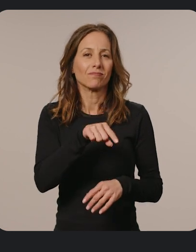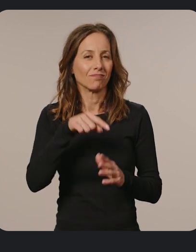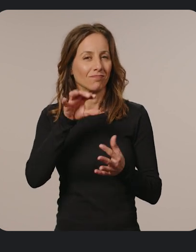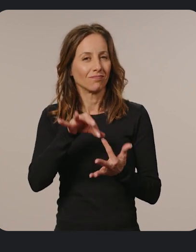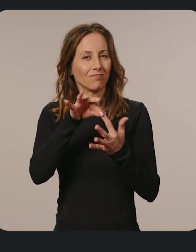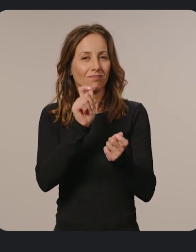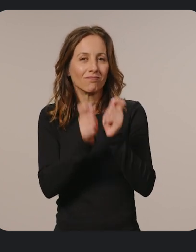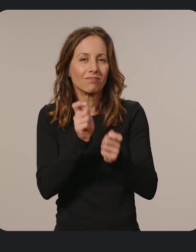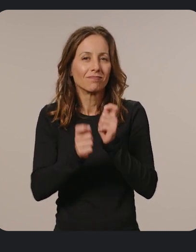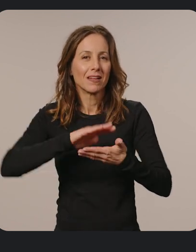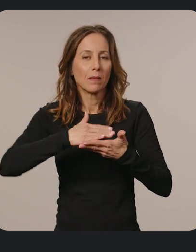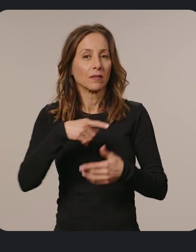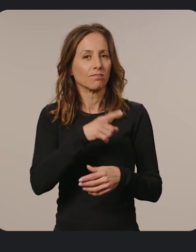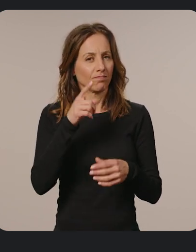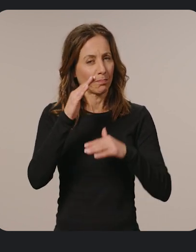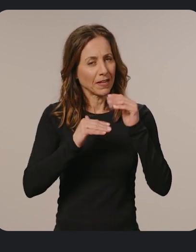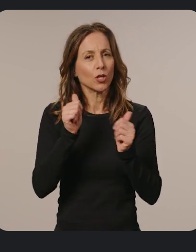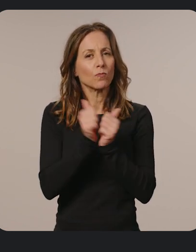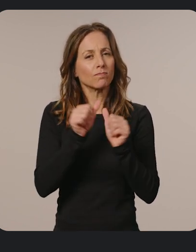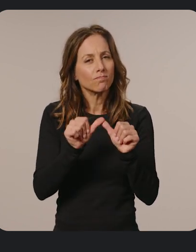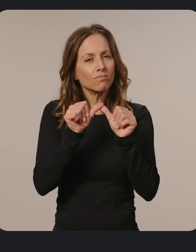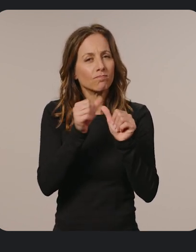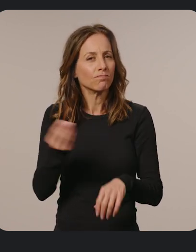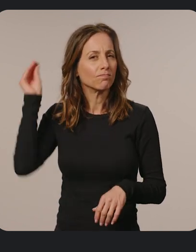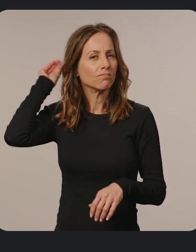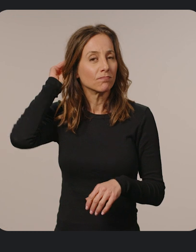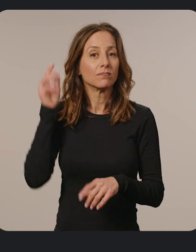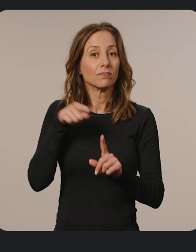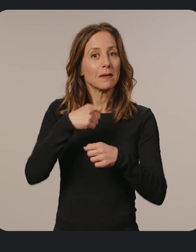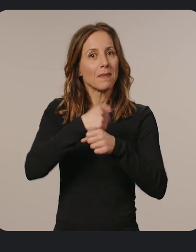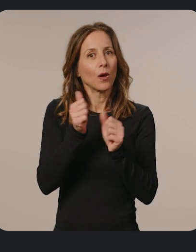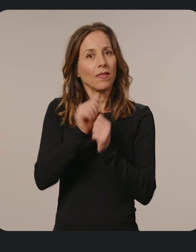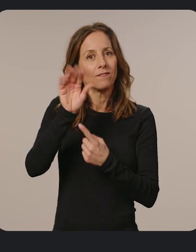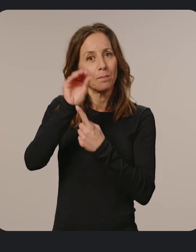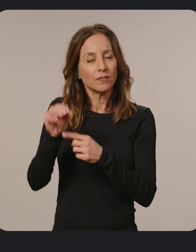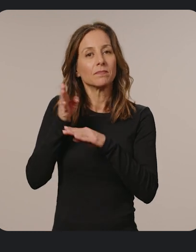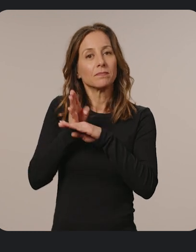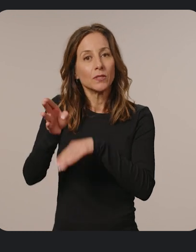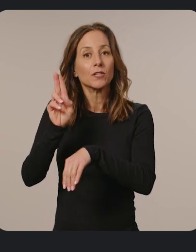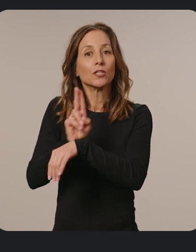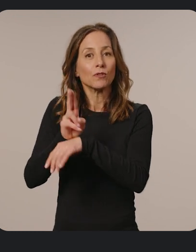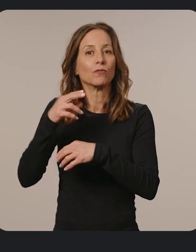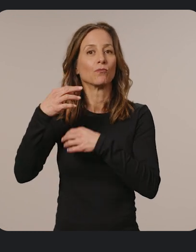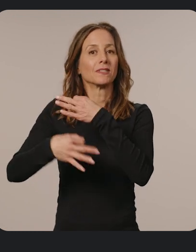customizable laptop that's built with sustainability in mind, and made of 50% post-consumer recycled aluminum.